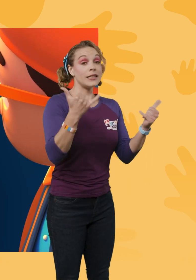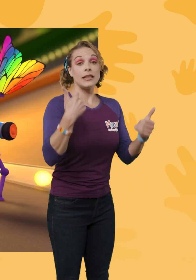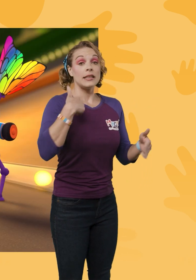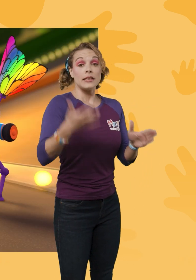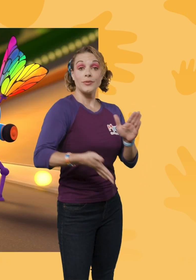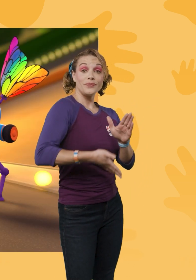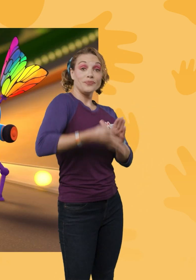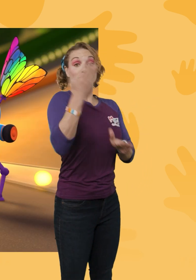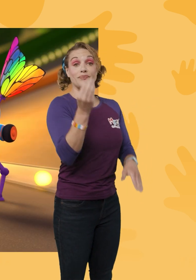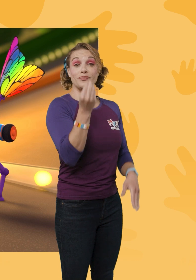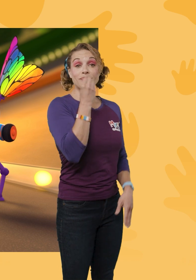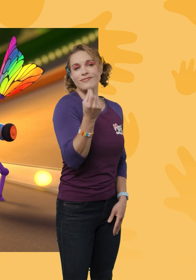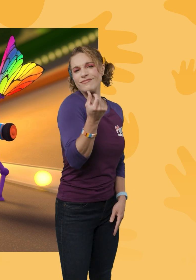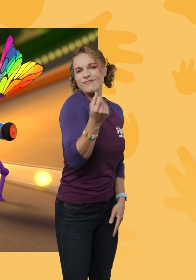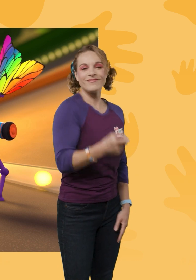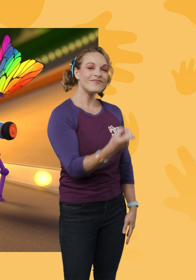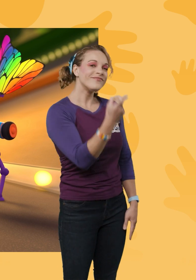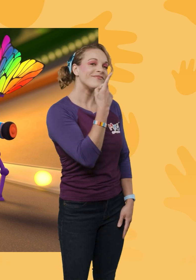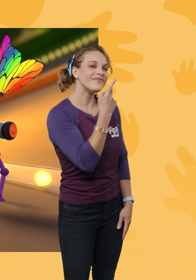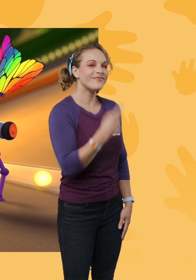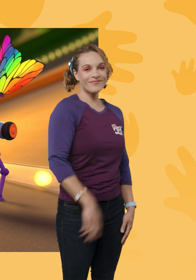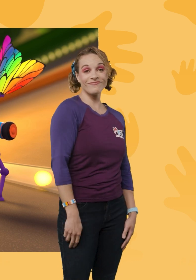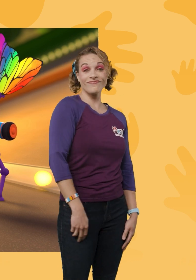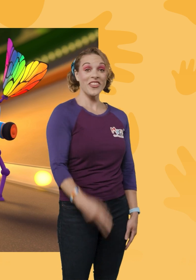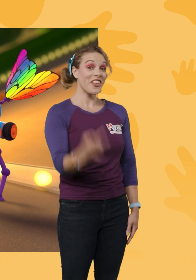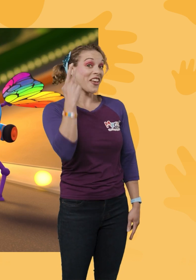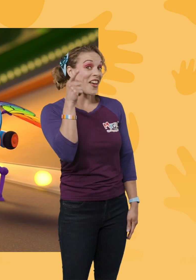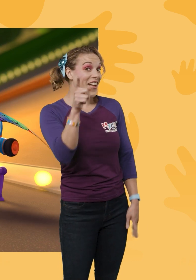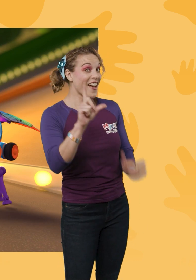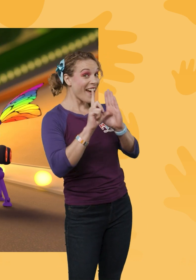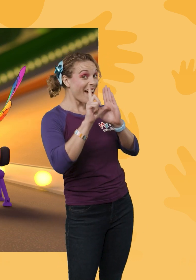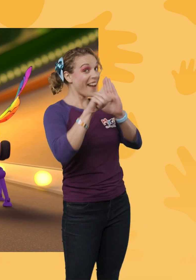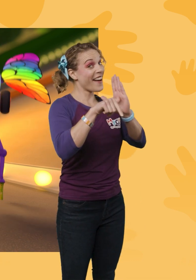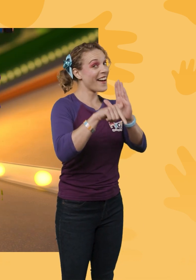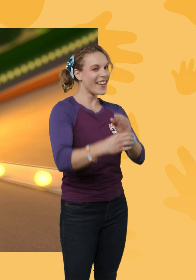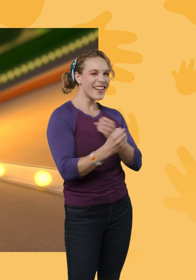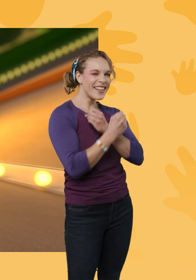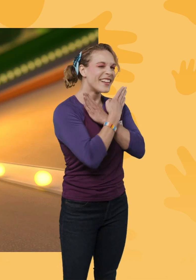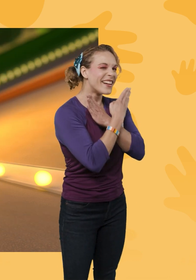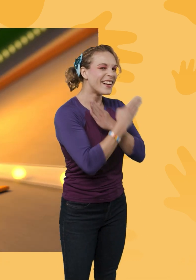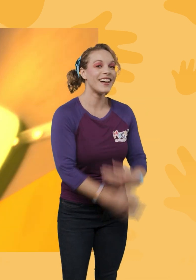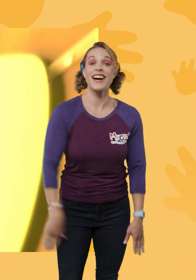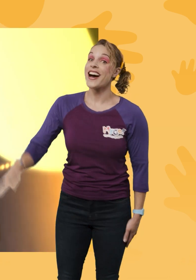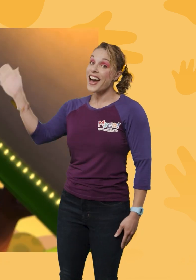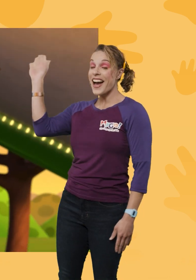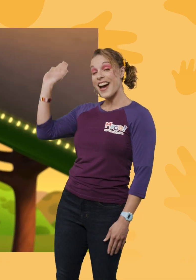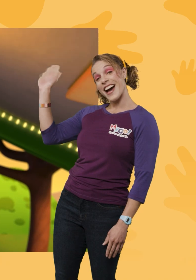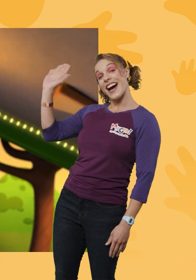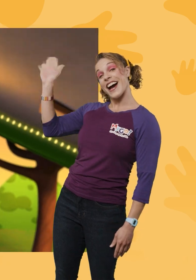Well, I'm off to eat a little bit of dinner now! See you later, Blippi! Bye-bye!